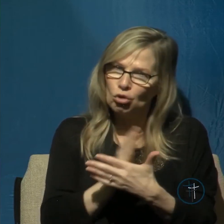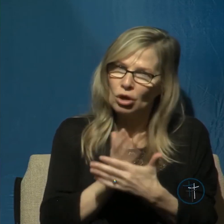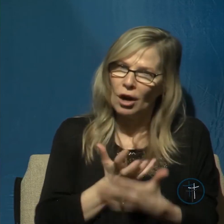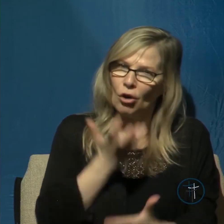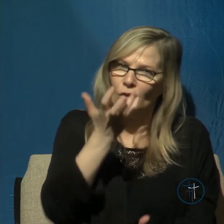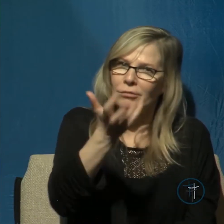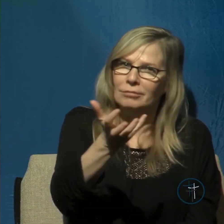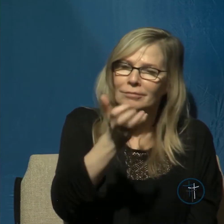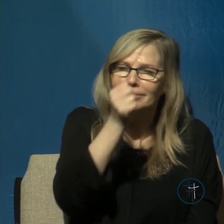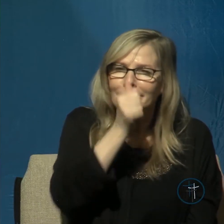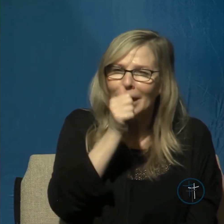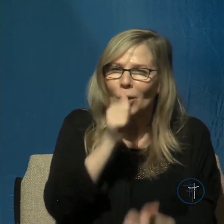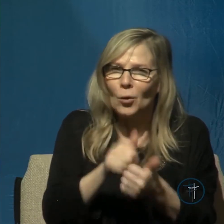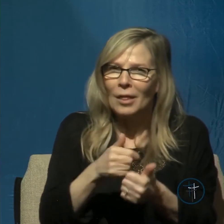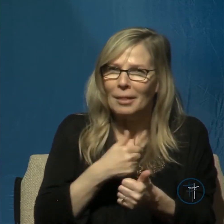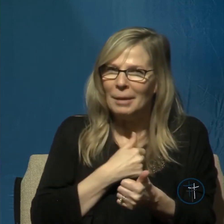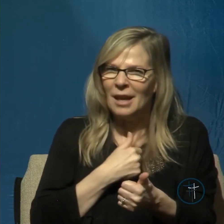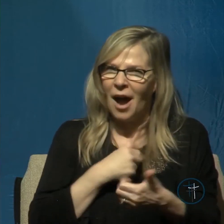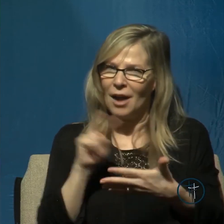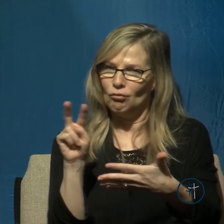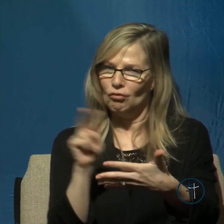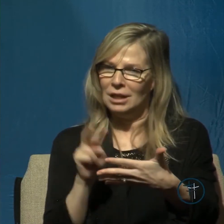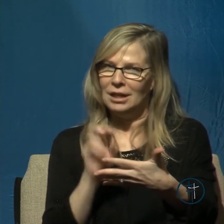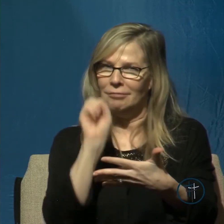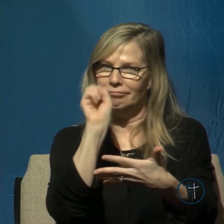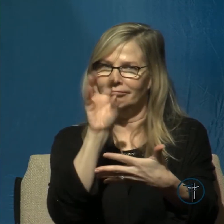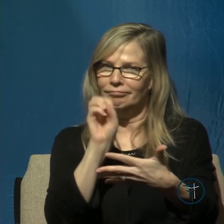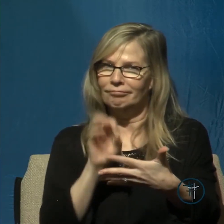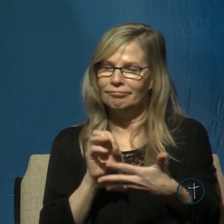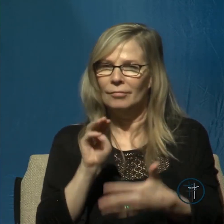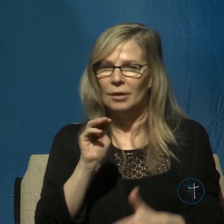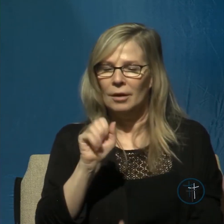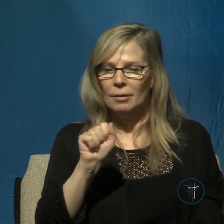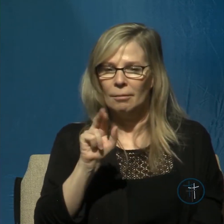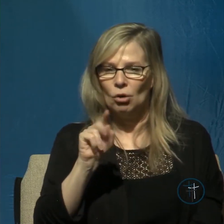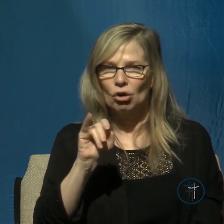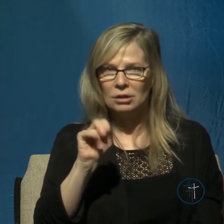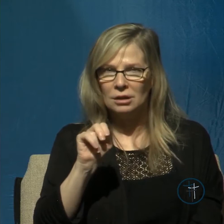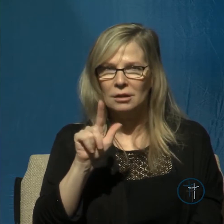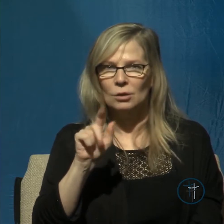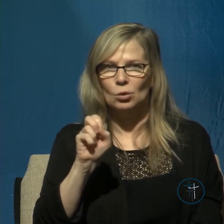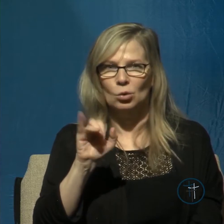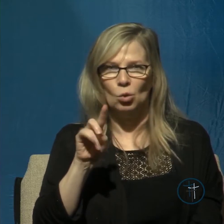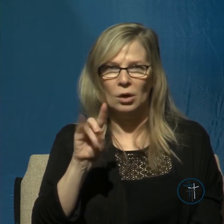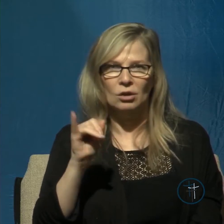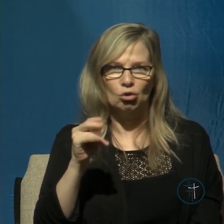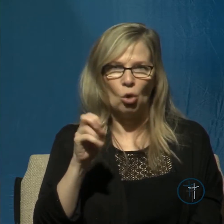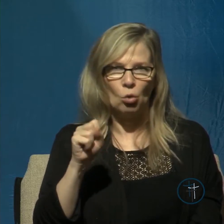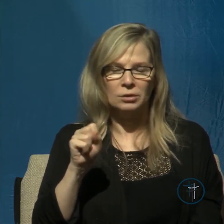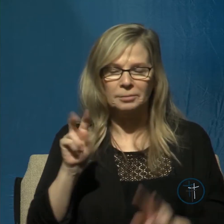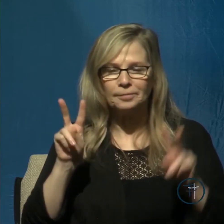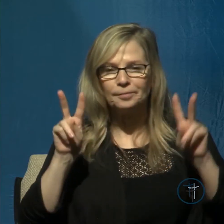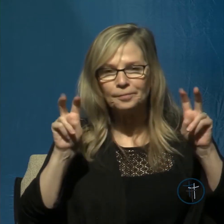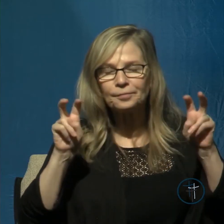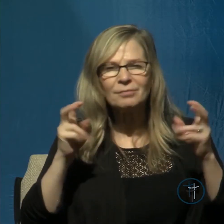bear with me as I read to you from Martin Lloyd-Jones he writes what is faith